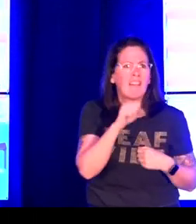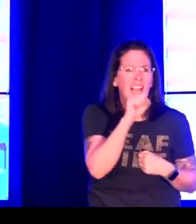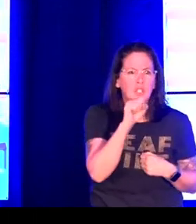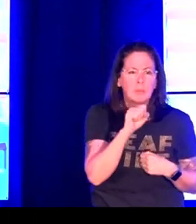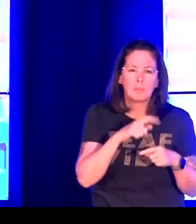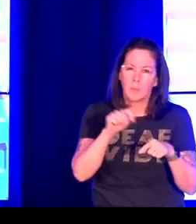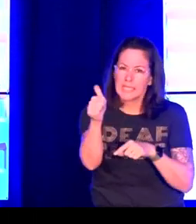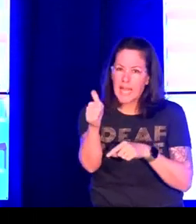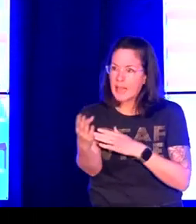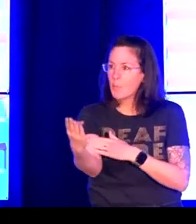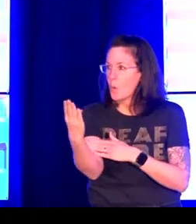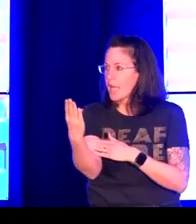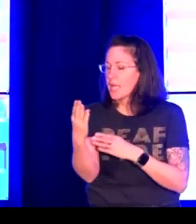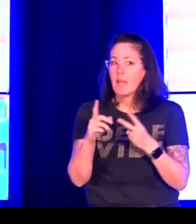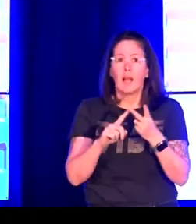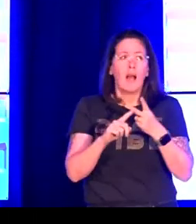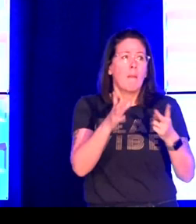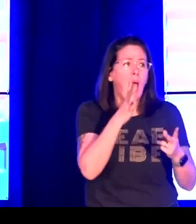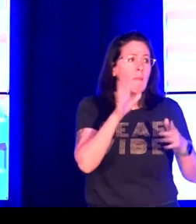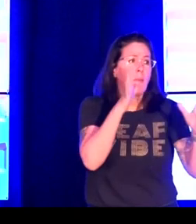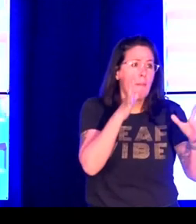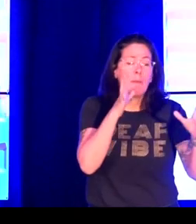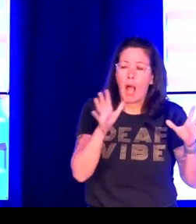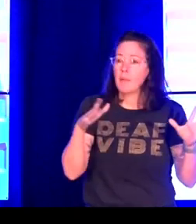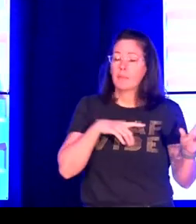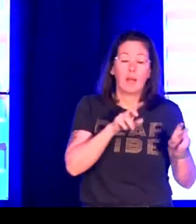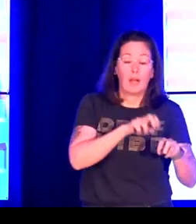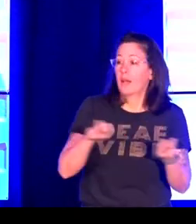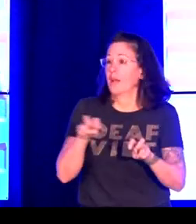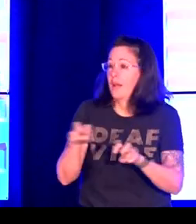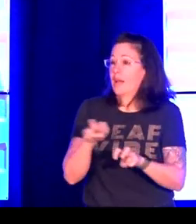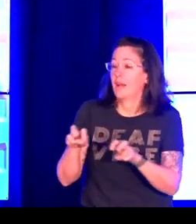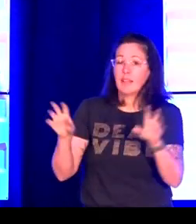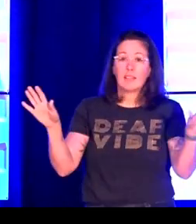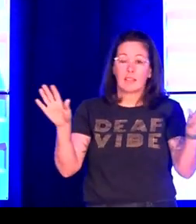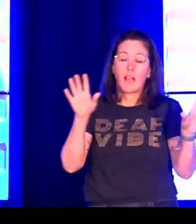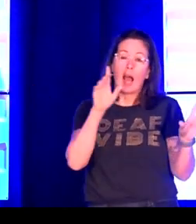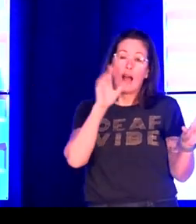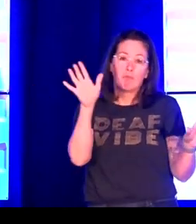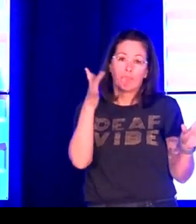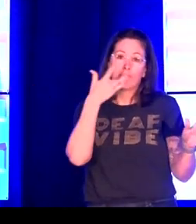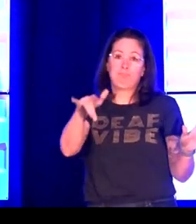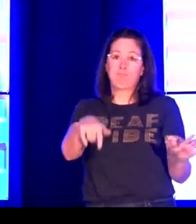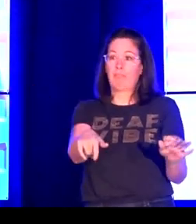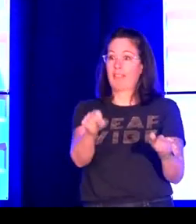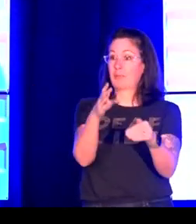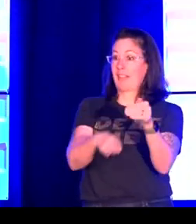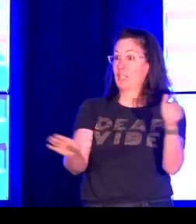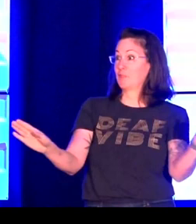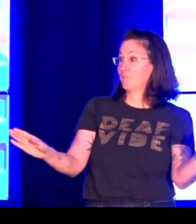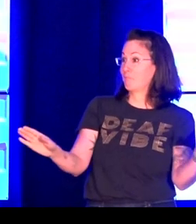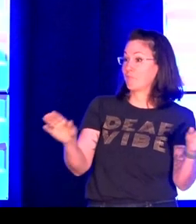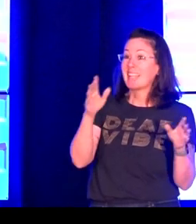I was preparing for this talk. Mom, I want ice cream. It's 10 o'clock in the morning. Can we play with balloons? I mean,